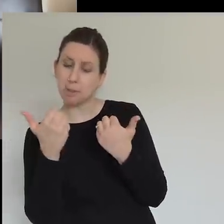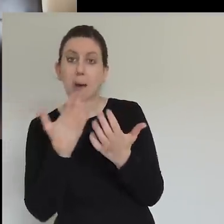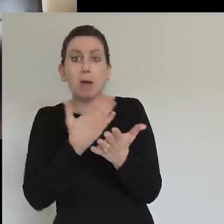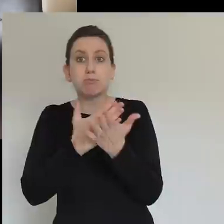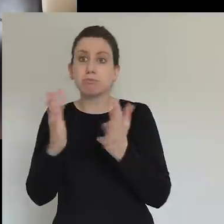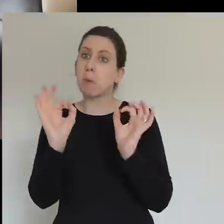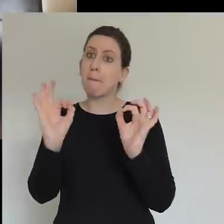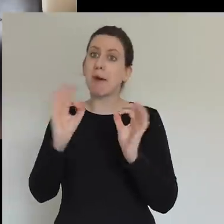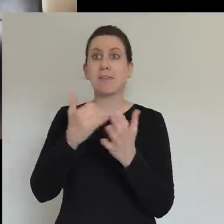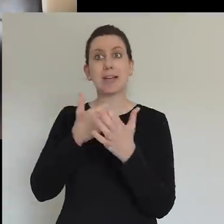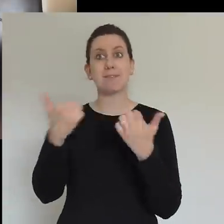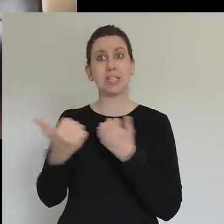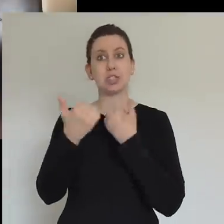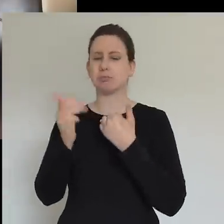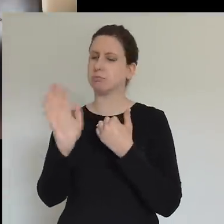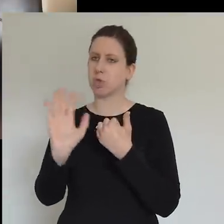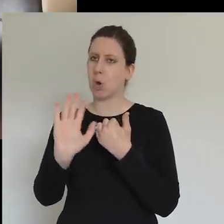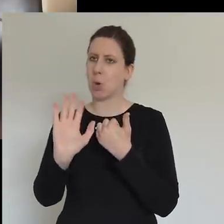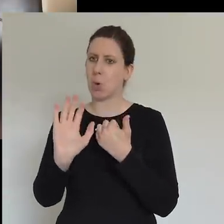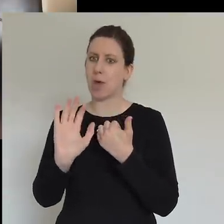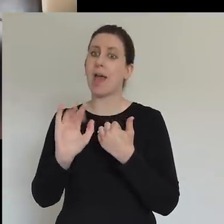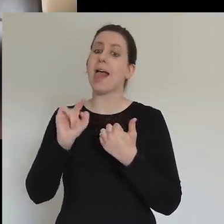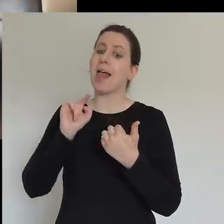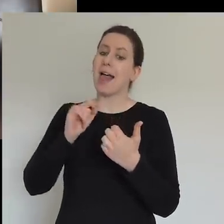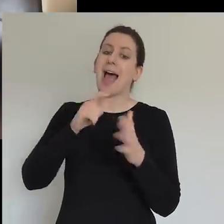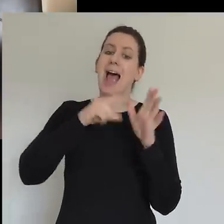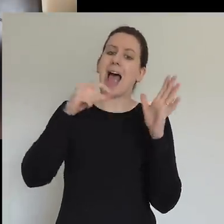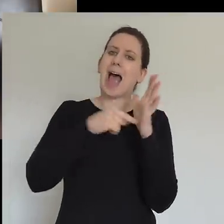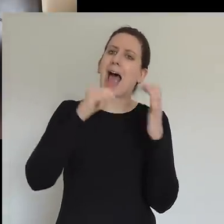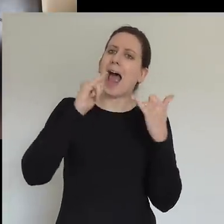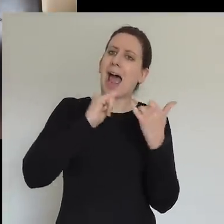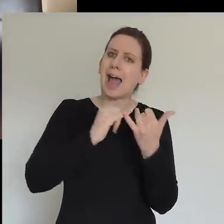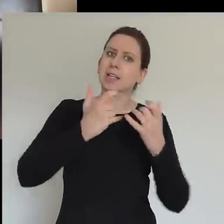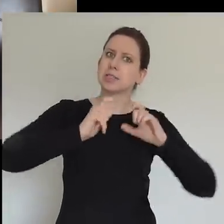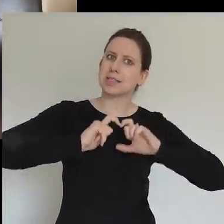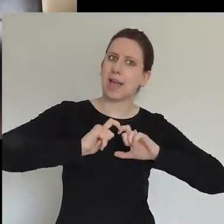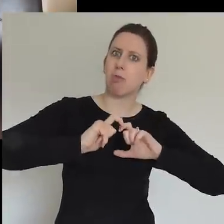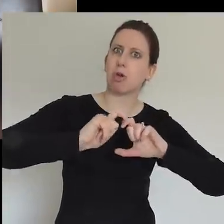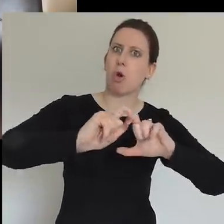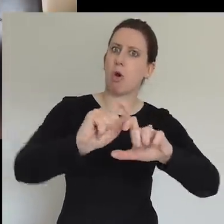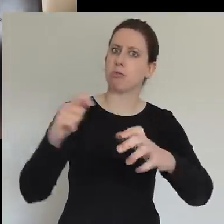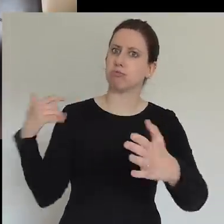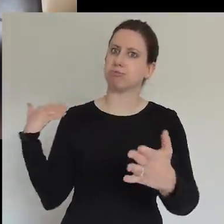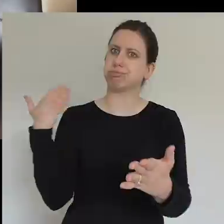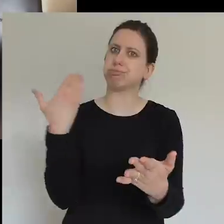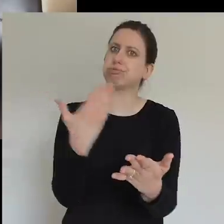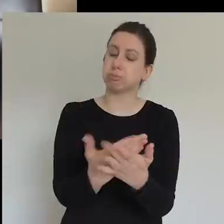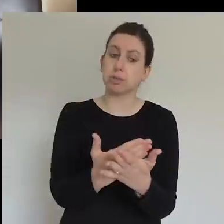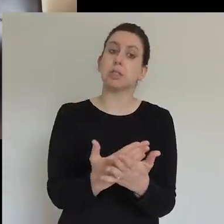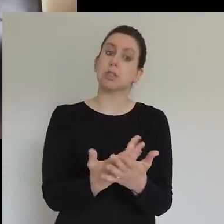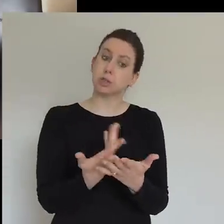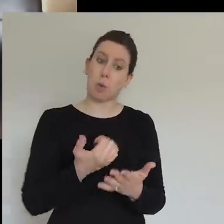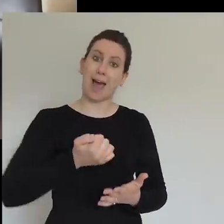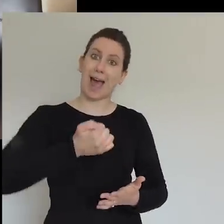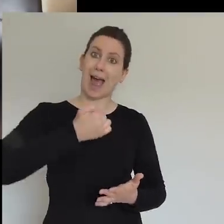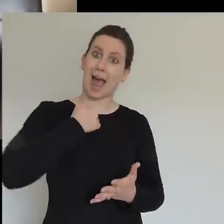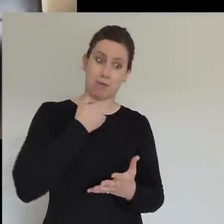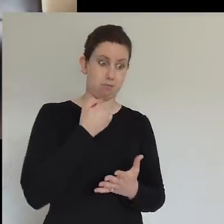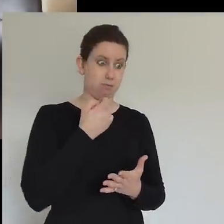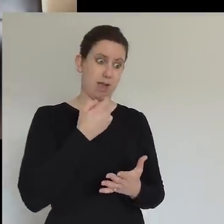church. We are to live out what it means to be the Acts church today. And I don't know about you, Anne. That gets me quite excited. It does. I mean, I think